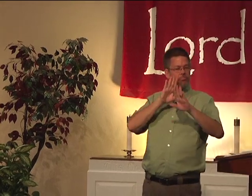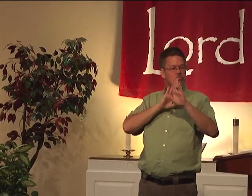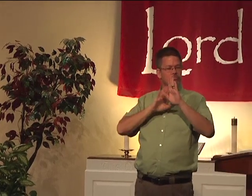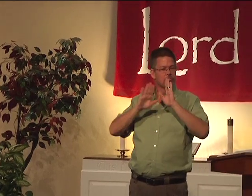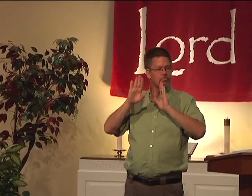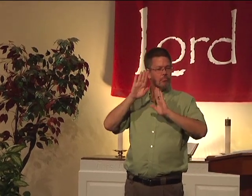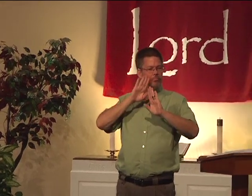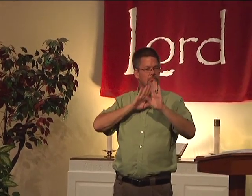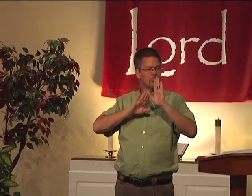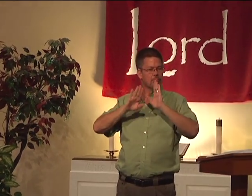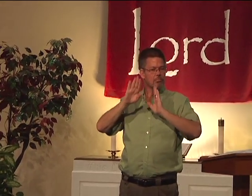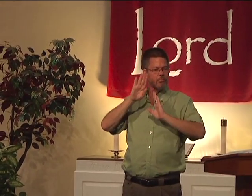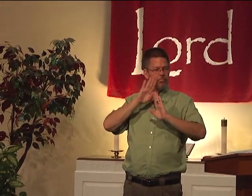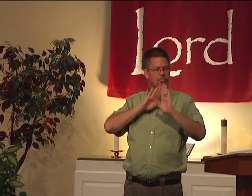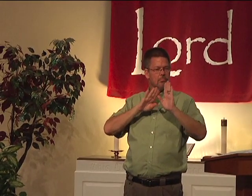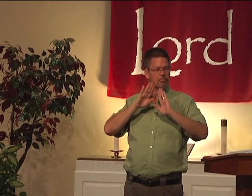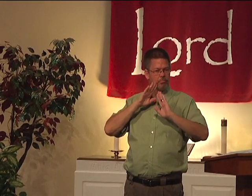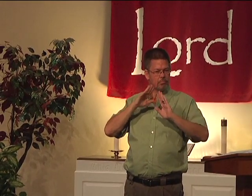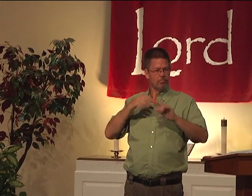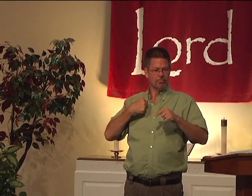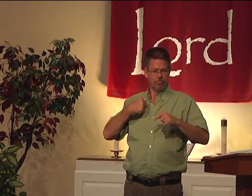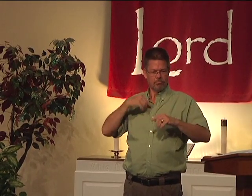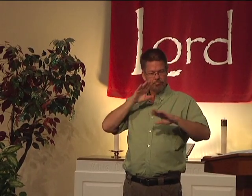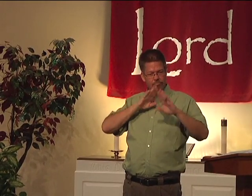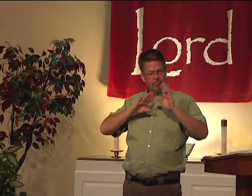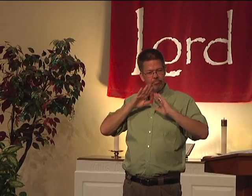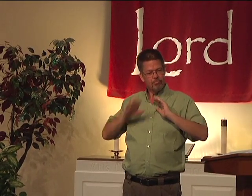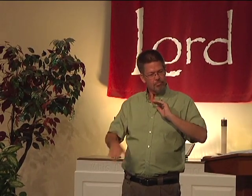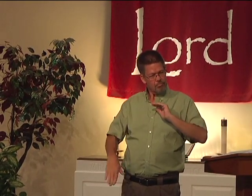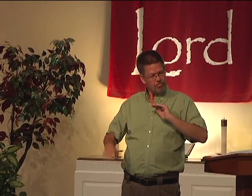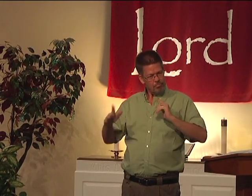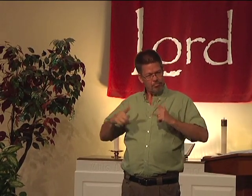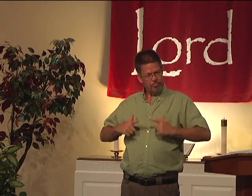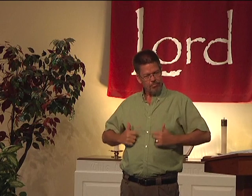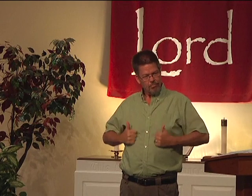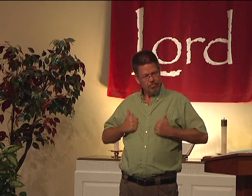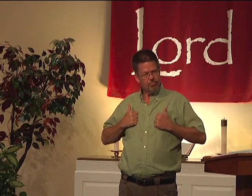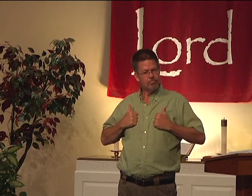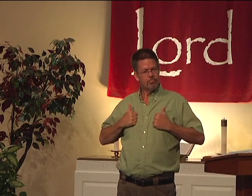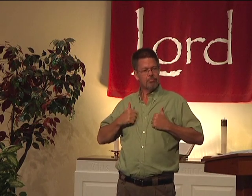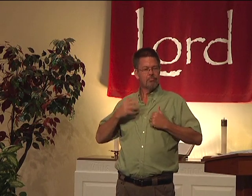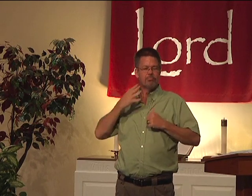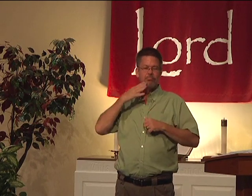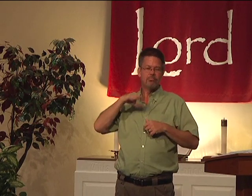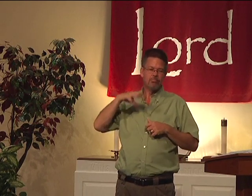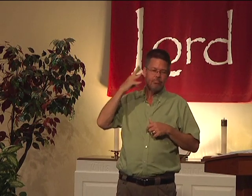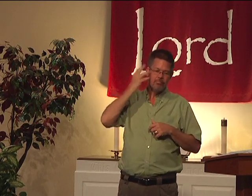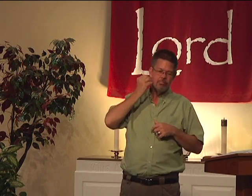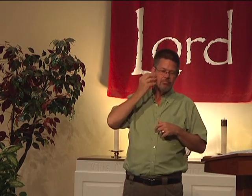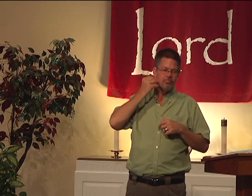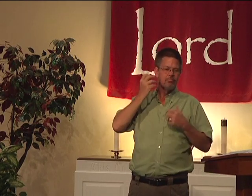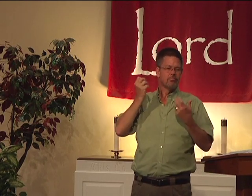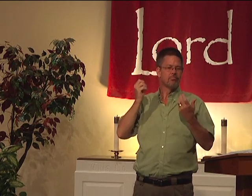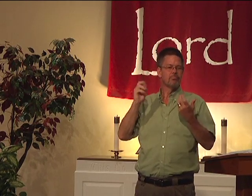The frustration sometimes. You know, all my life, I've felt frustrated. You I've had bad experiences.